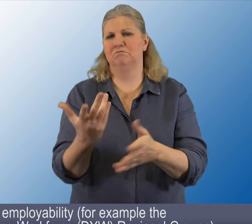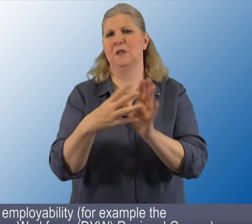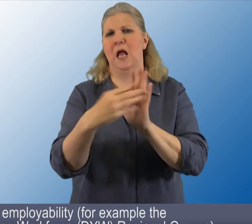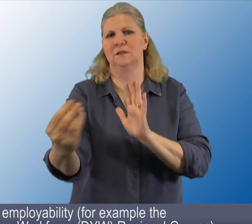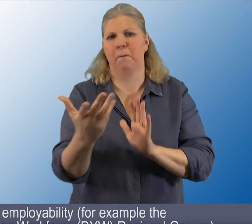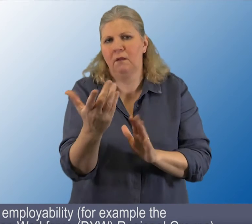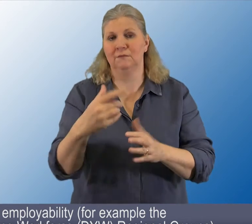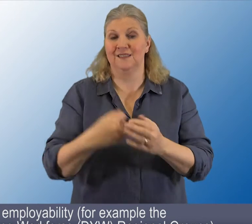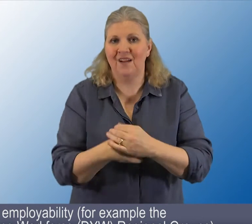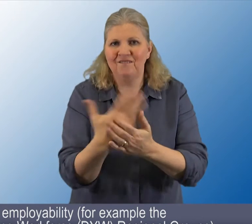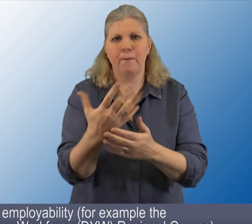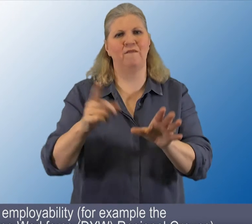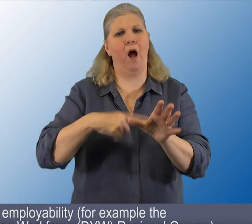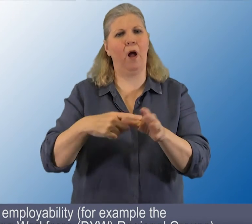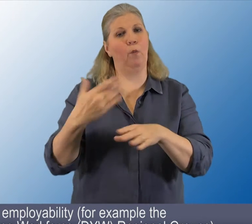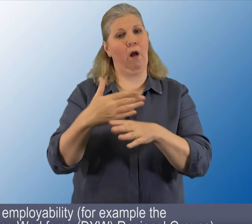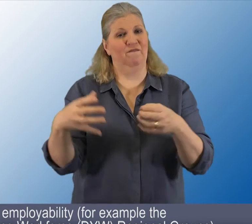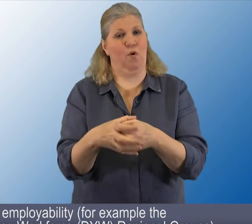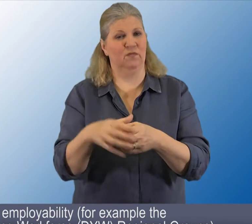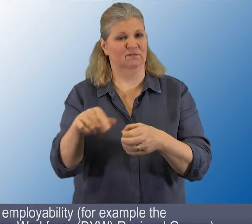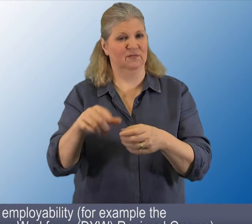for example the developing the young workforce regional groups.